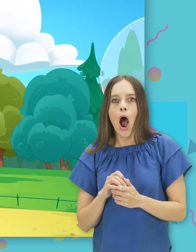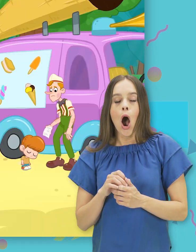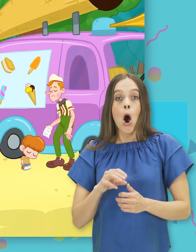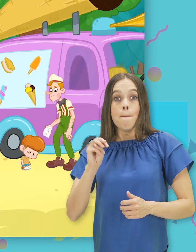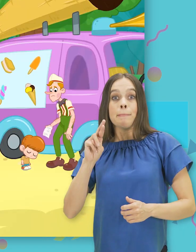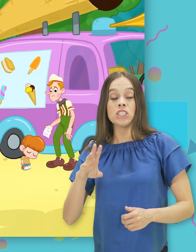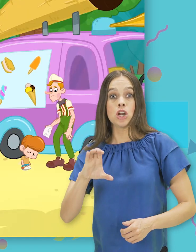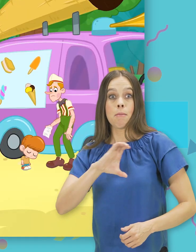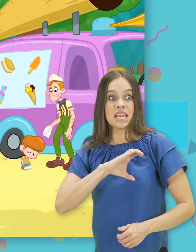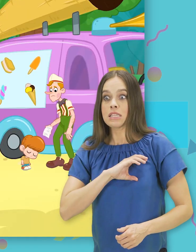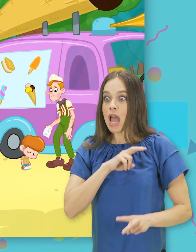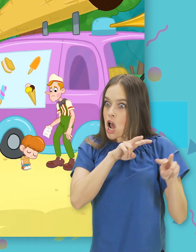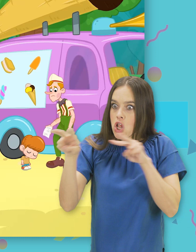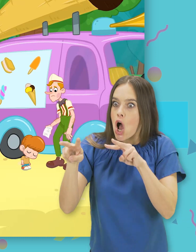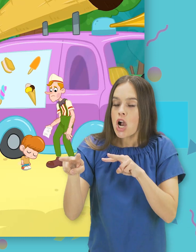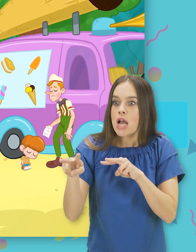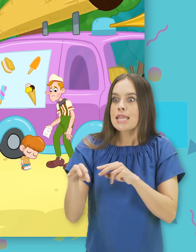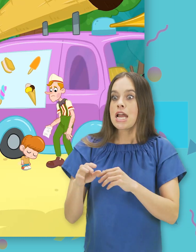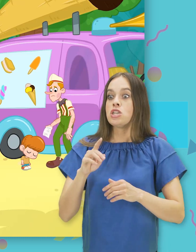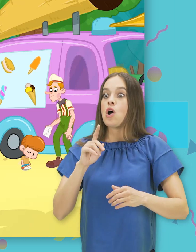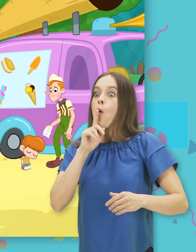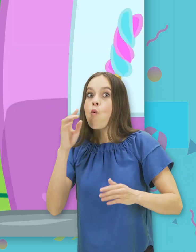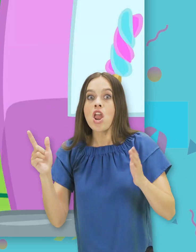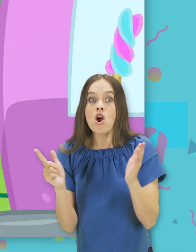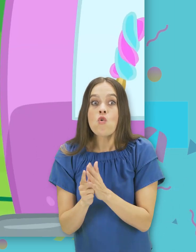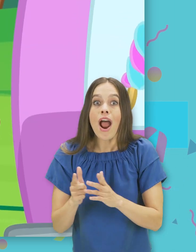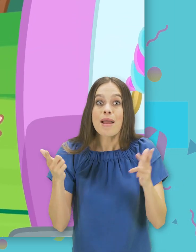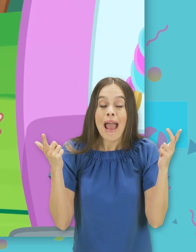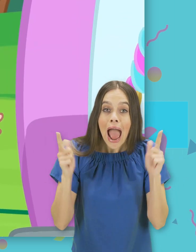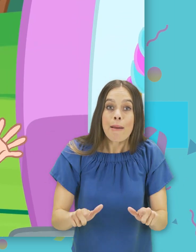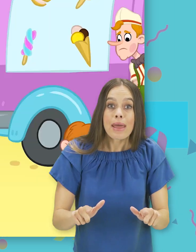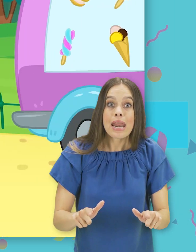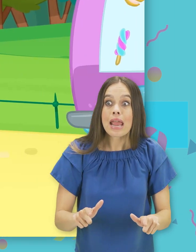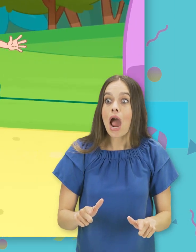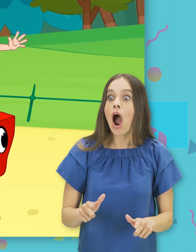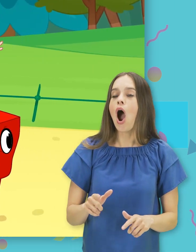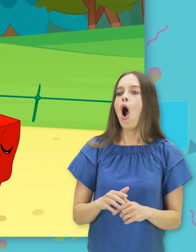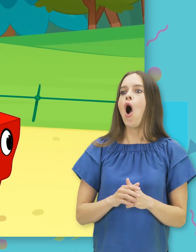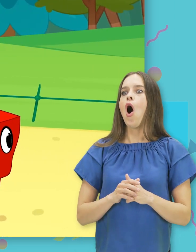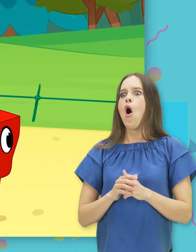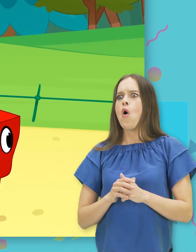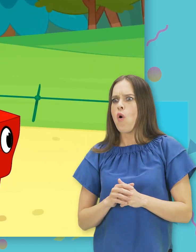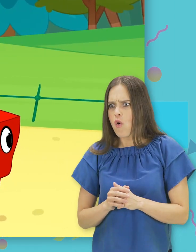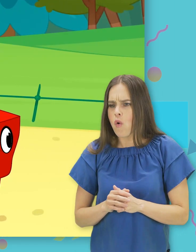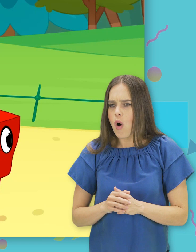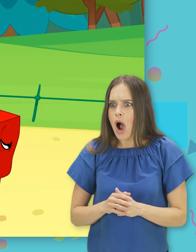Mr. Policeman, look. There's a crime going on. Ah, I see.